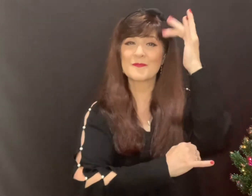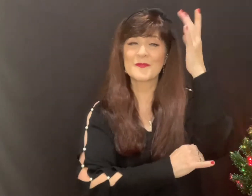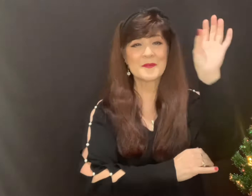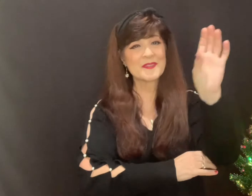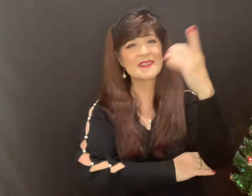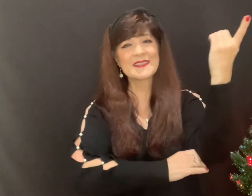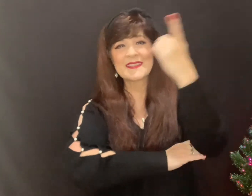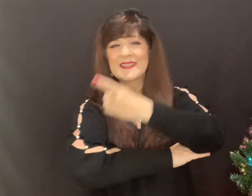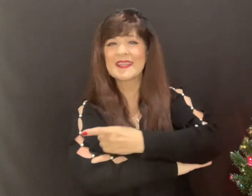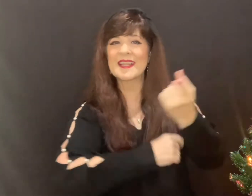Day.